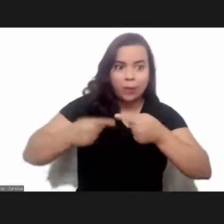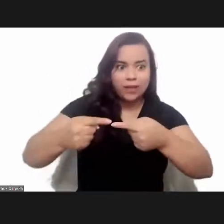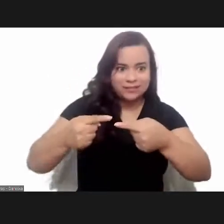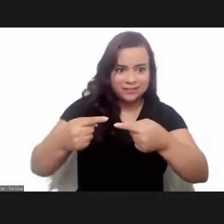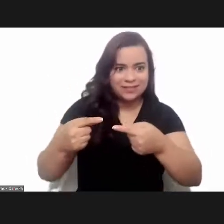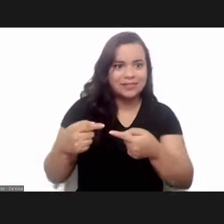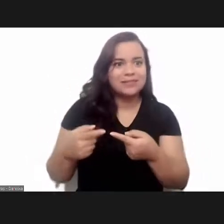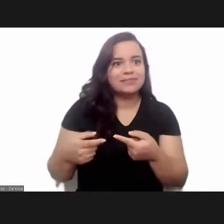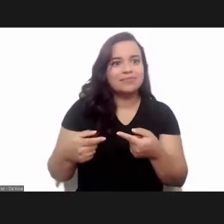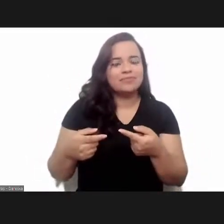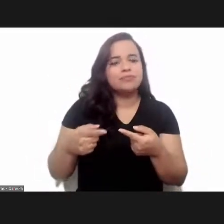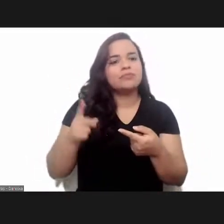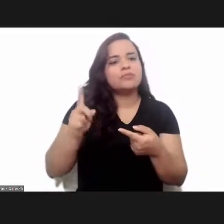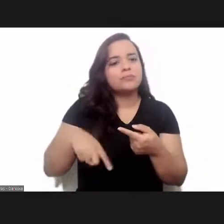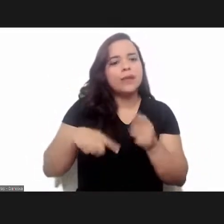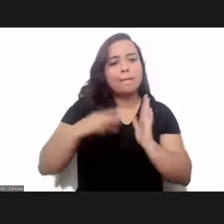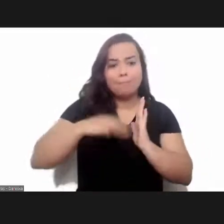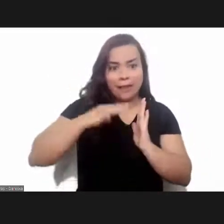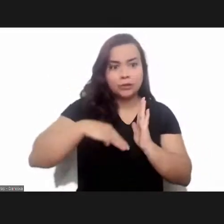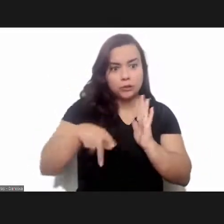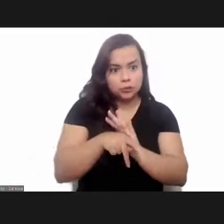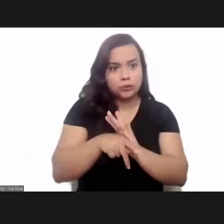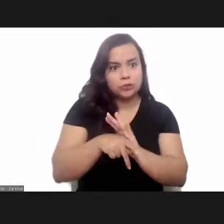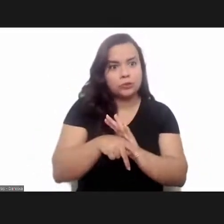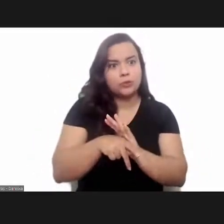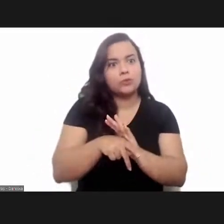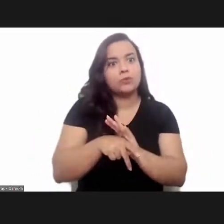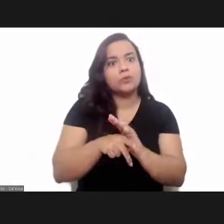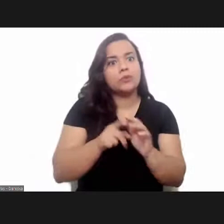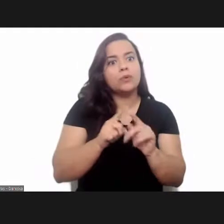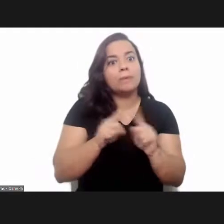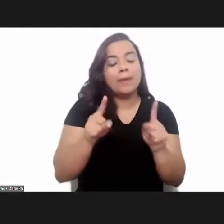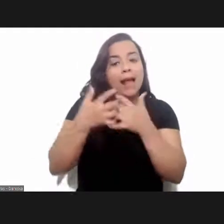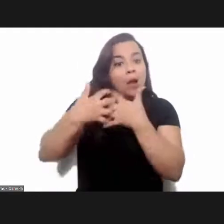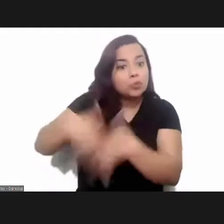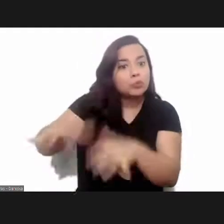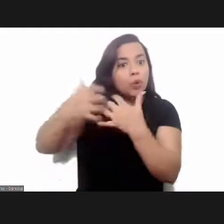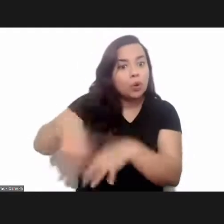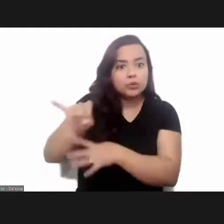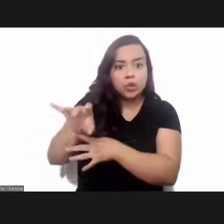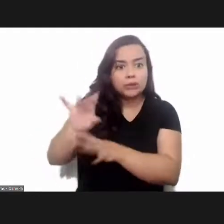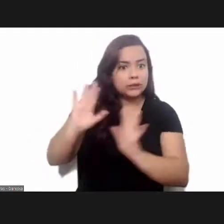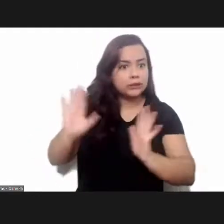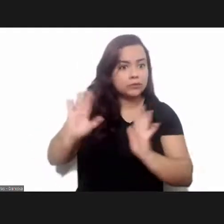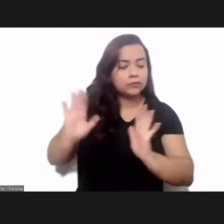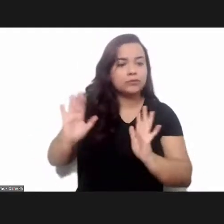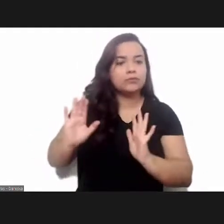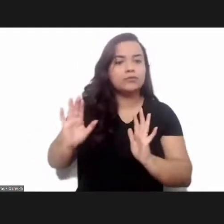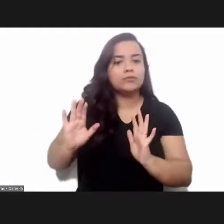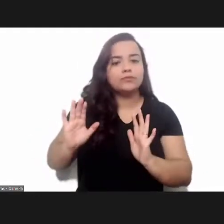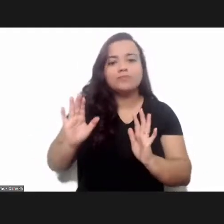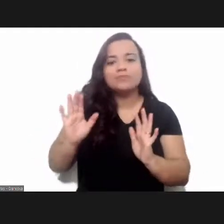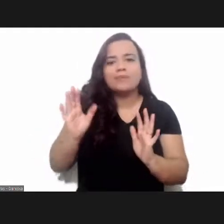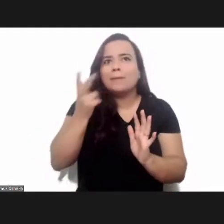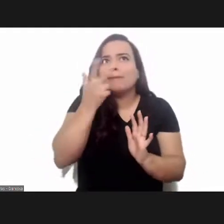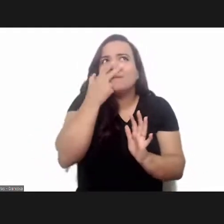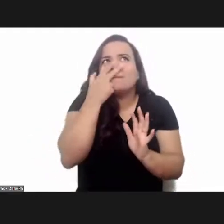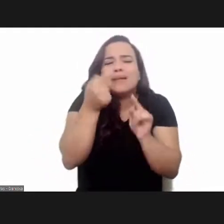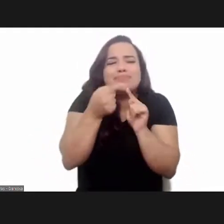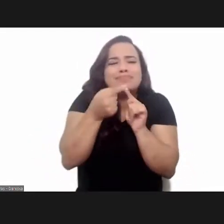which was basically the sun group method but automated this then it was not